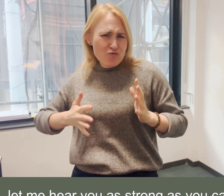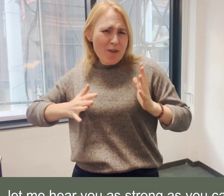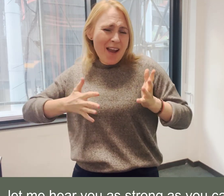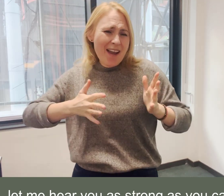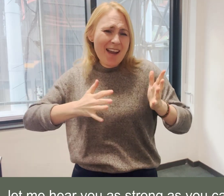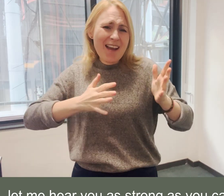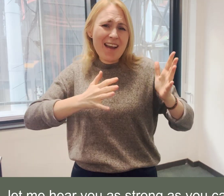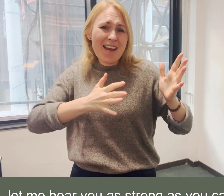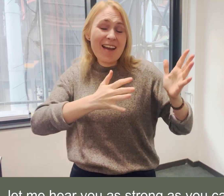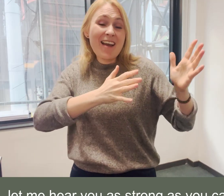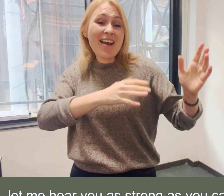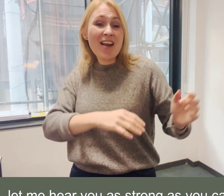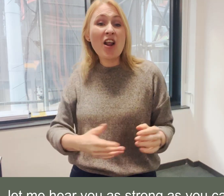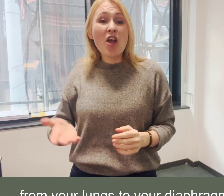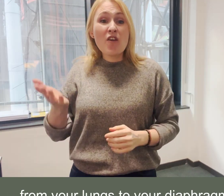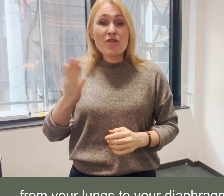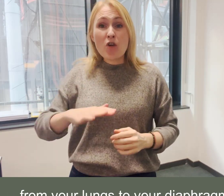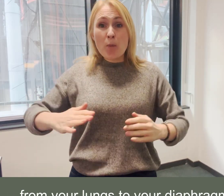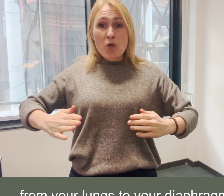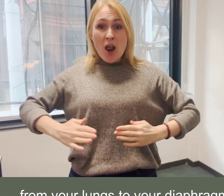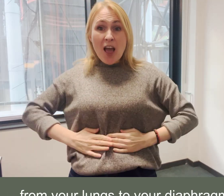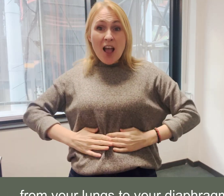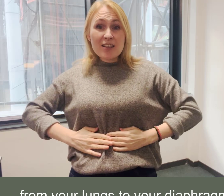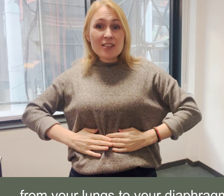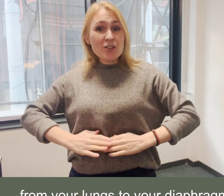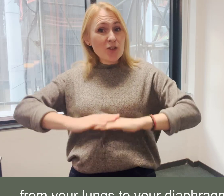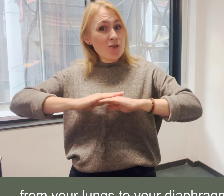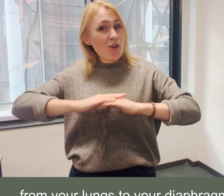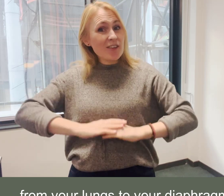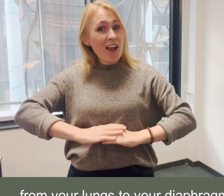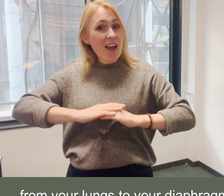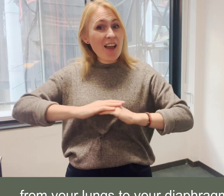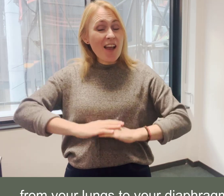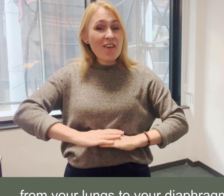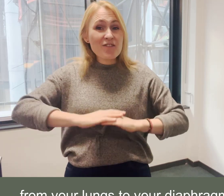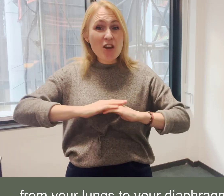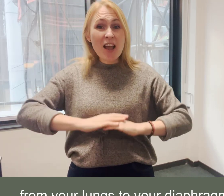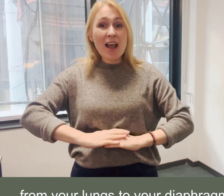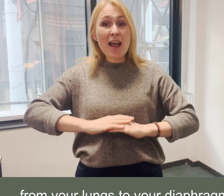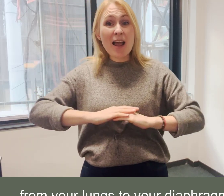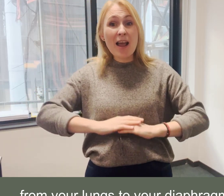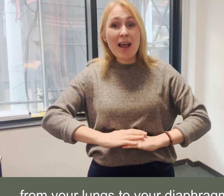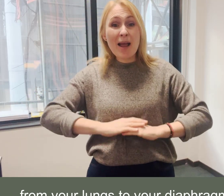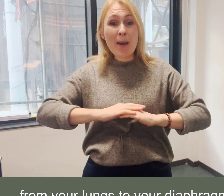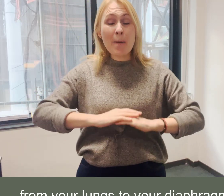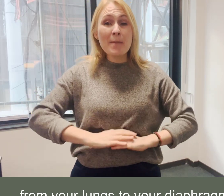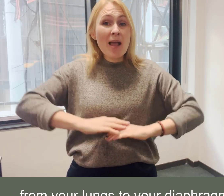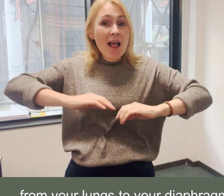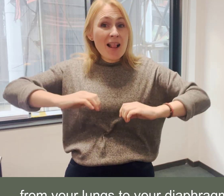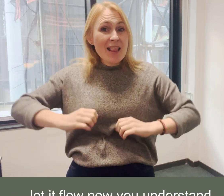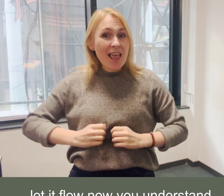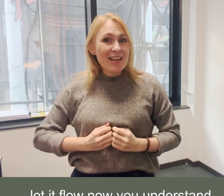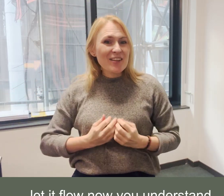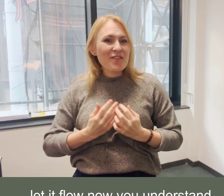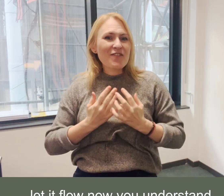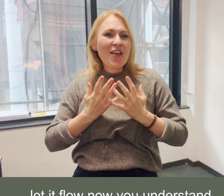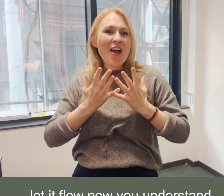can To show you as Bit diaphragm Let it flow